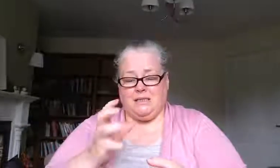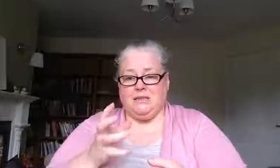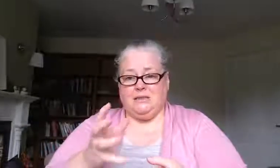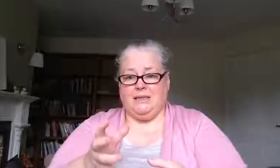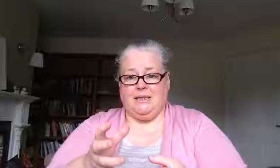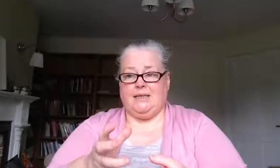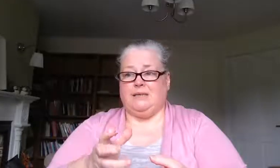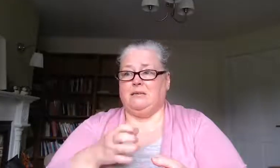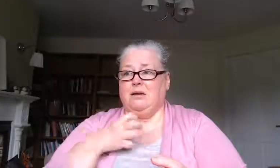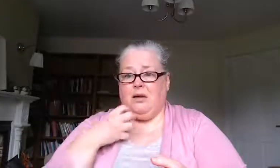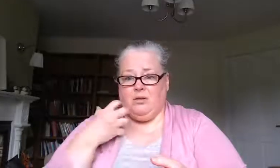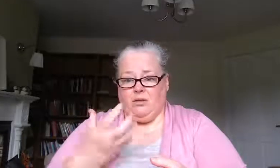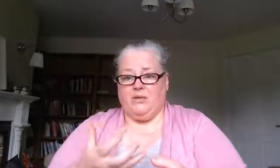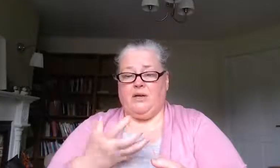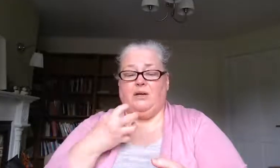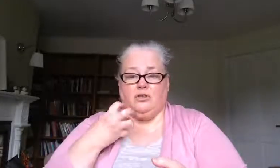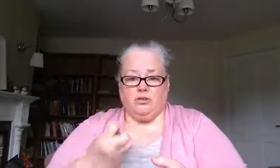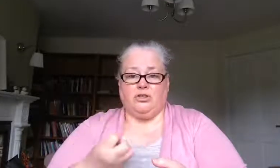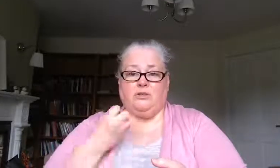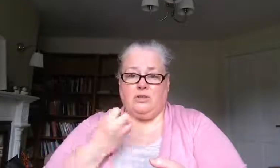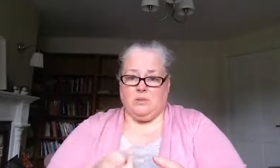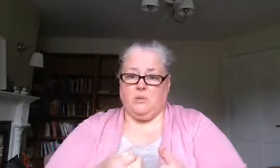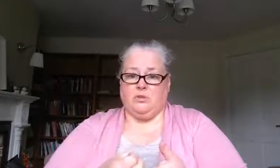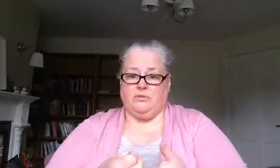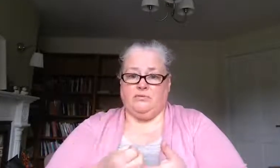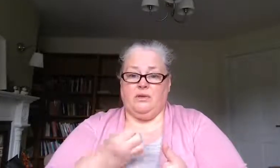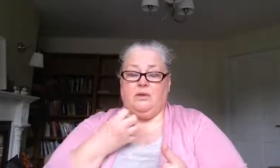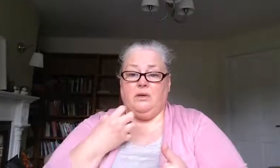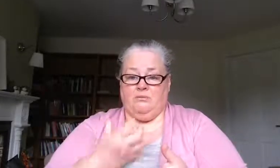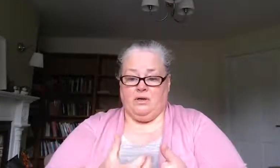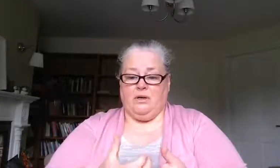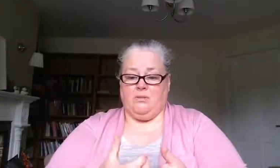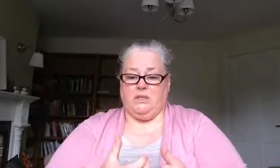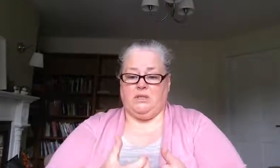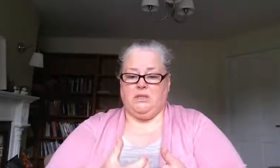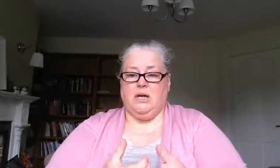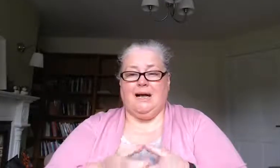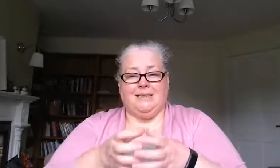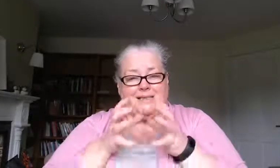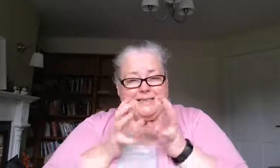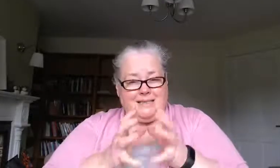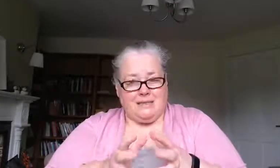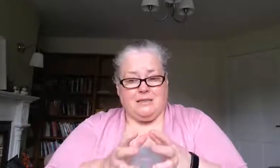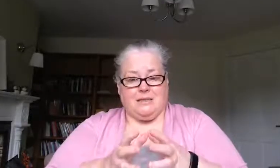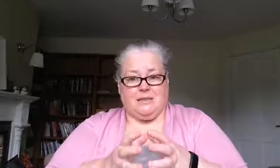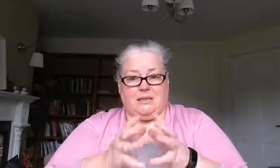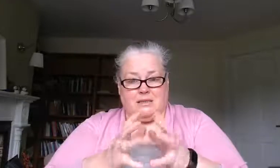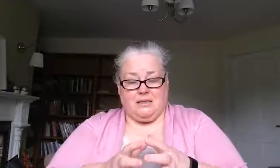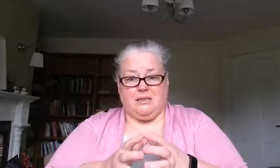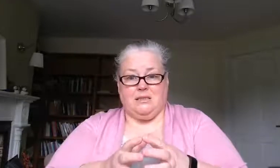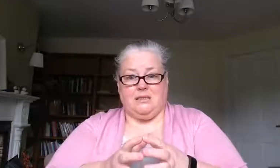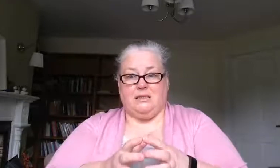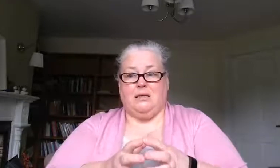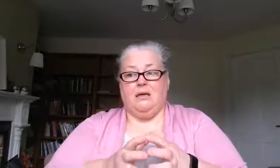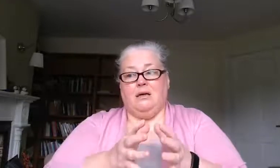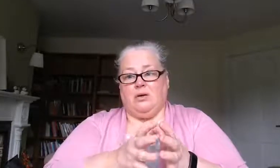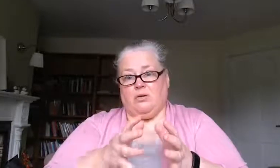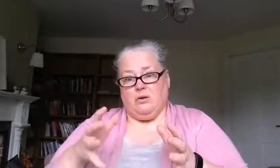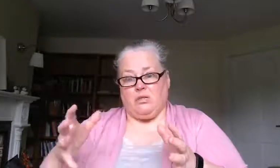still need a loving nurturing and supportive environment and consistency consistency across the